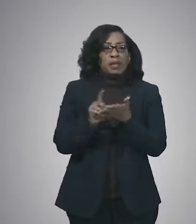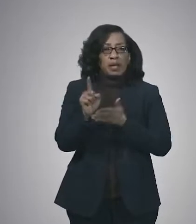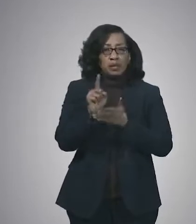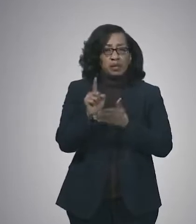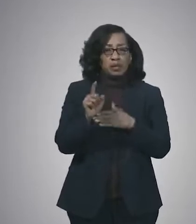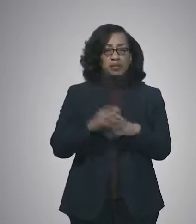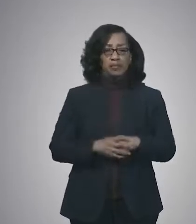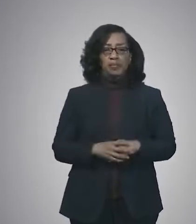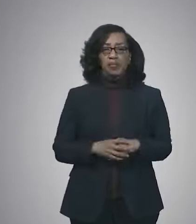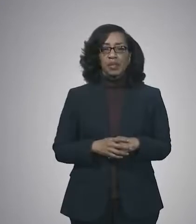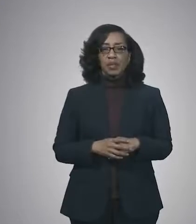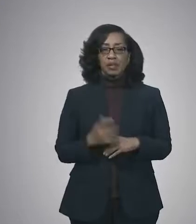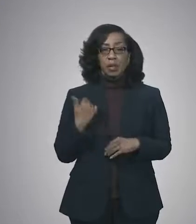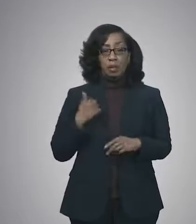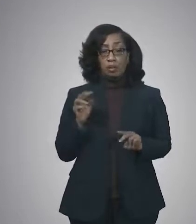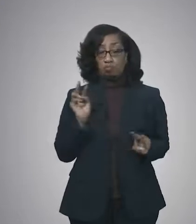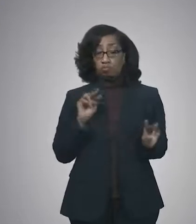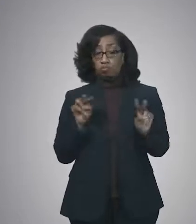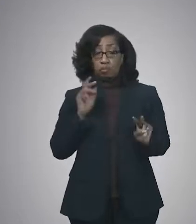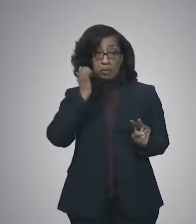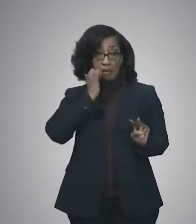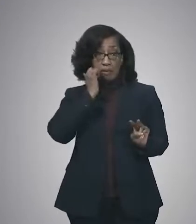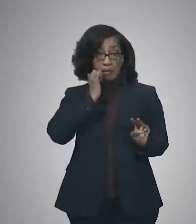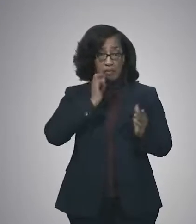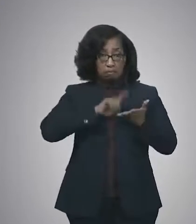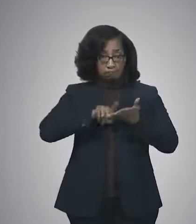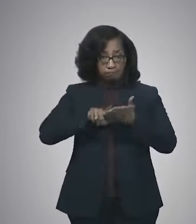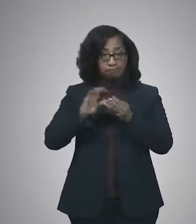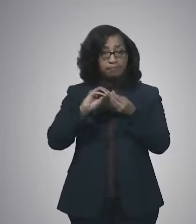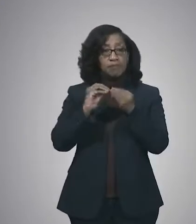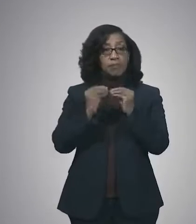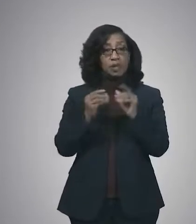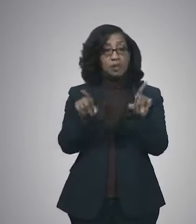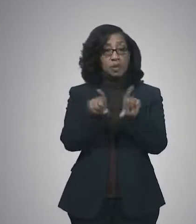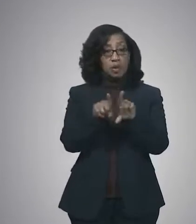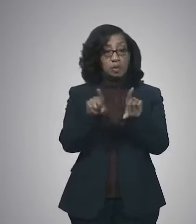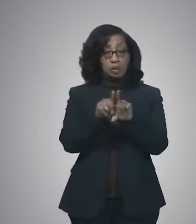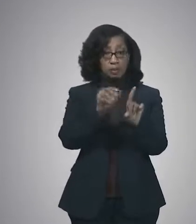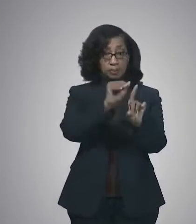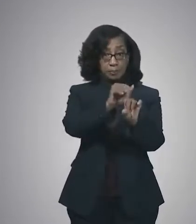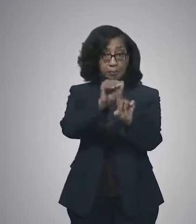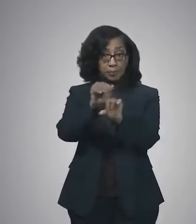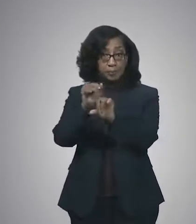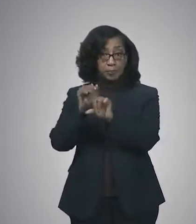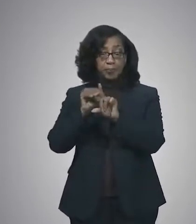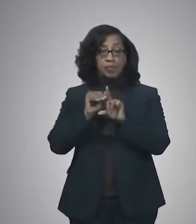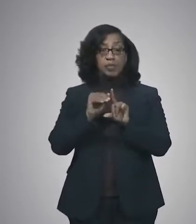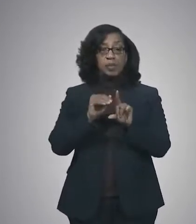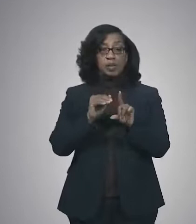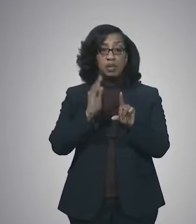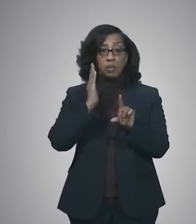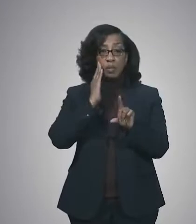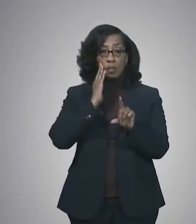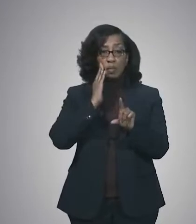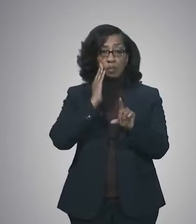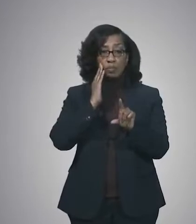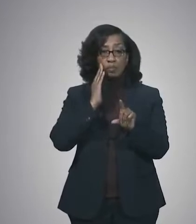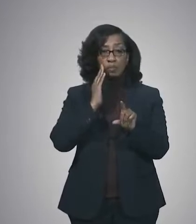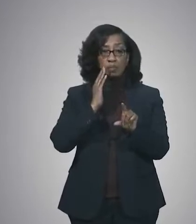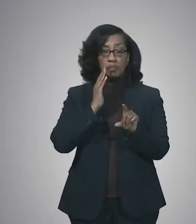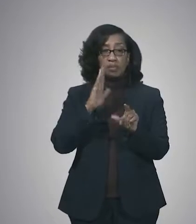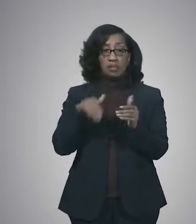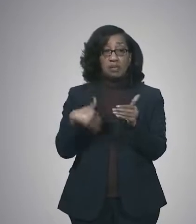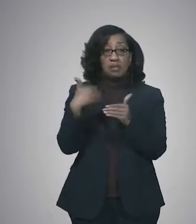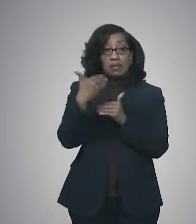a week out. So, we're monitoring it daily, but we're also reminding people that as we go into the